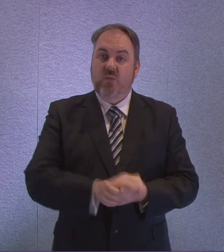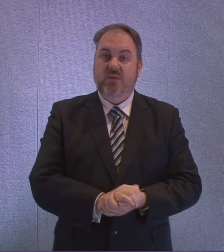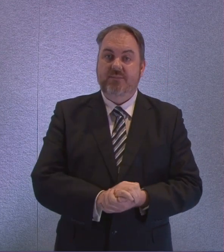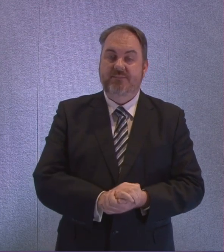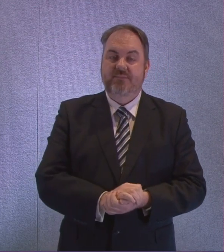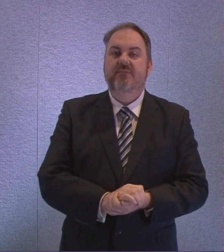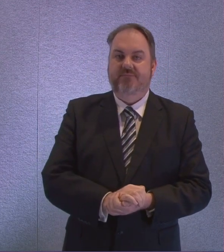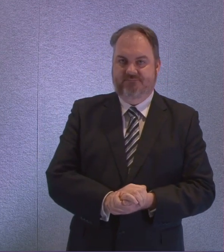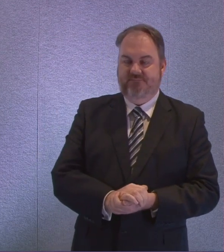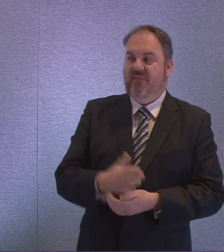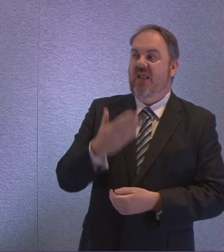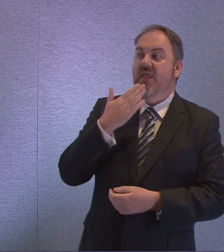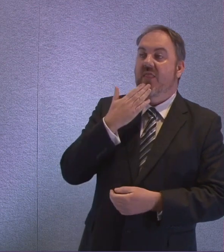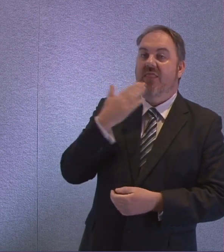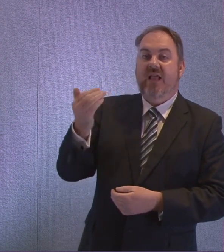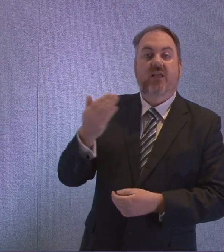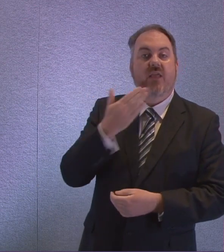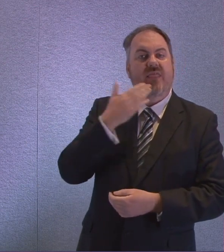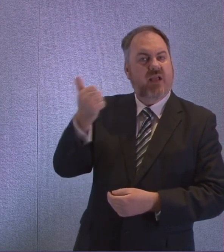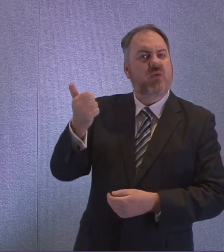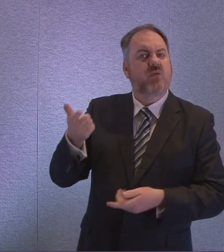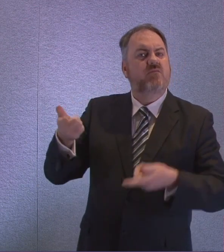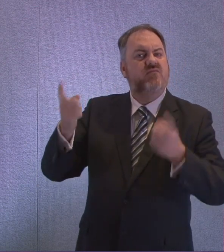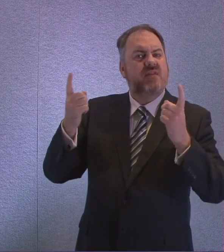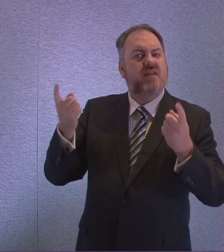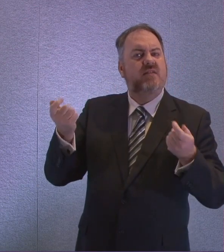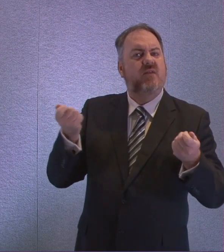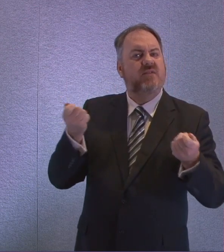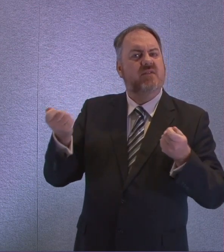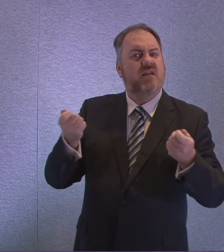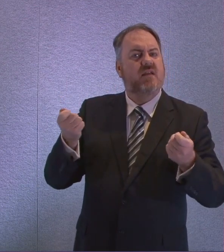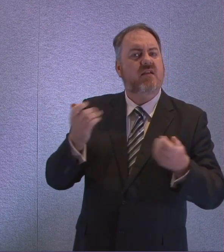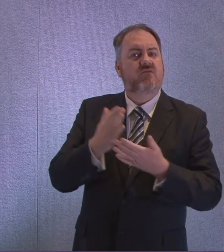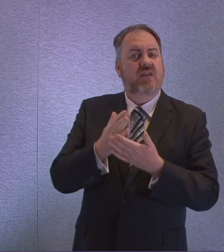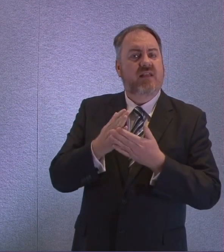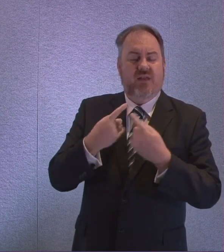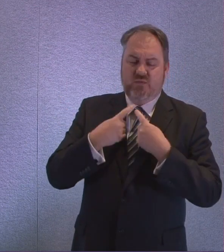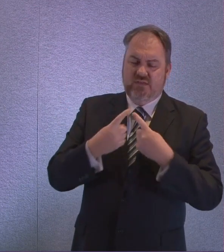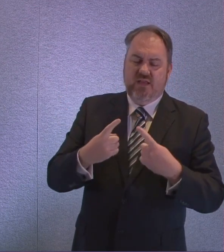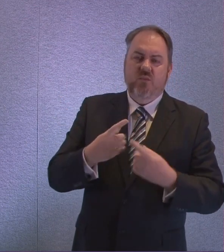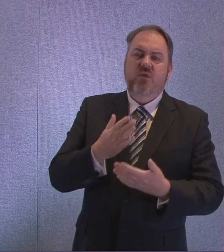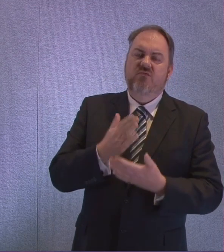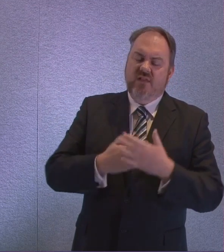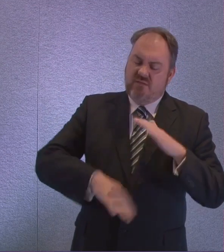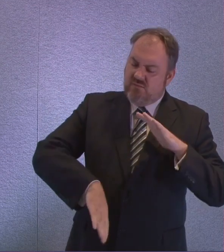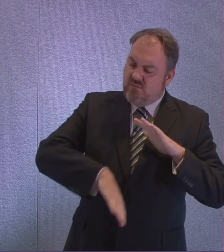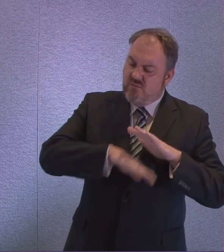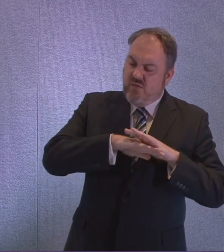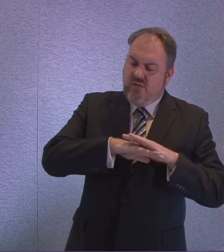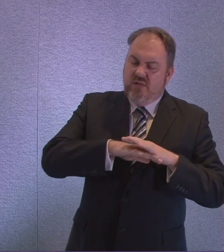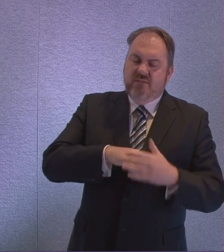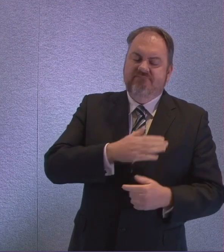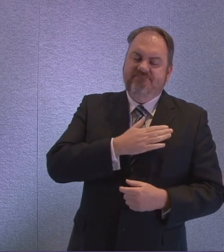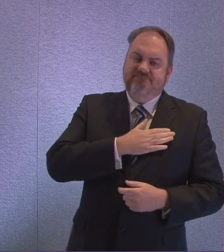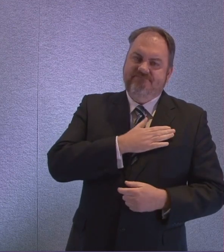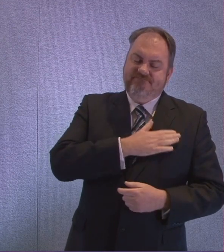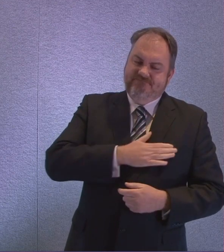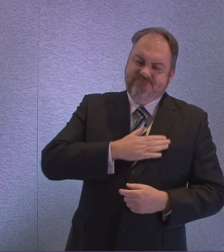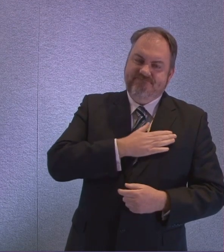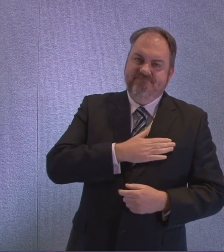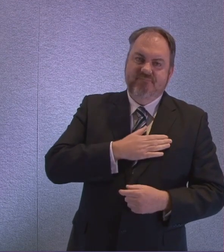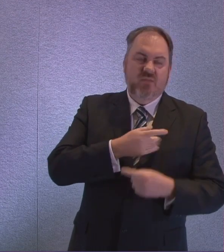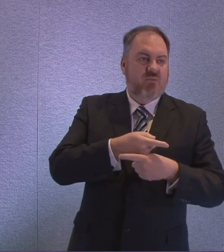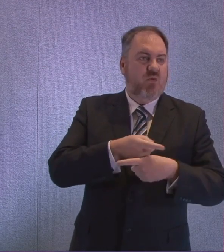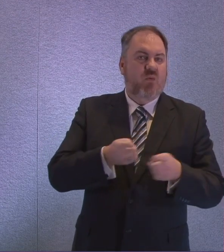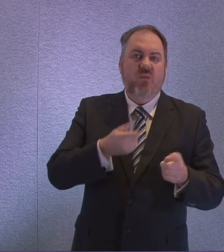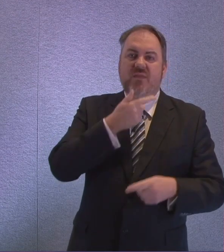Thank you, Presiding Officer. Presiding Officer, can I begin by expressing the heartfelt sympathies of all Scottish Conservatives